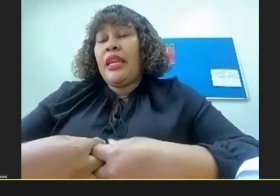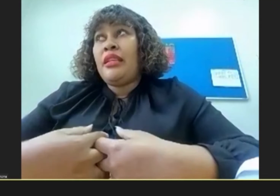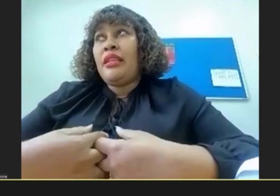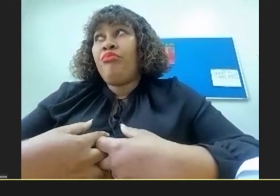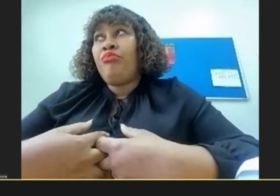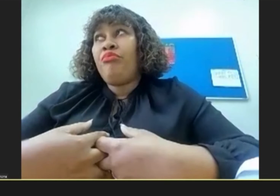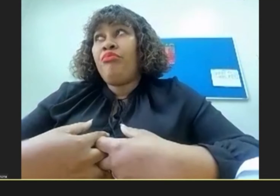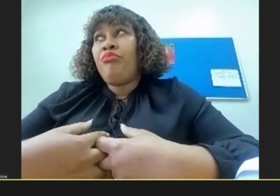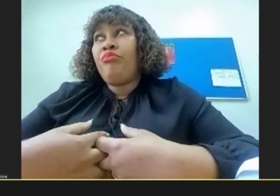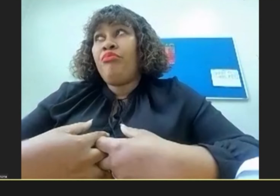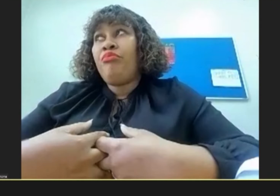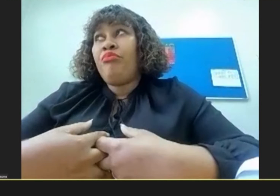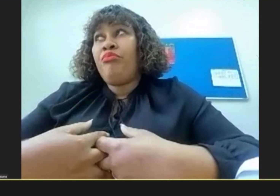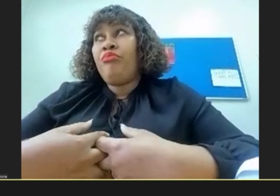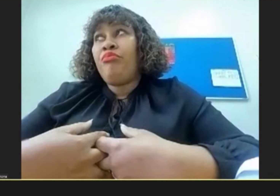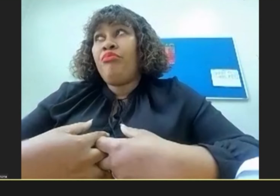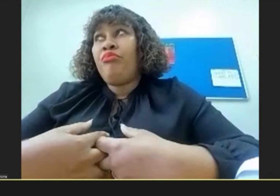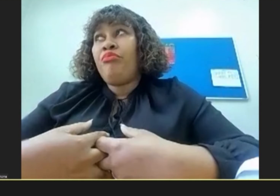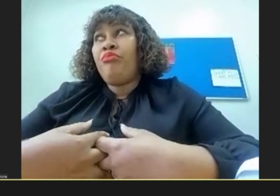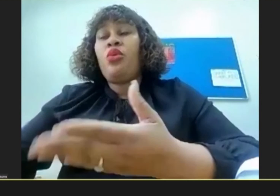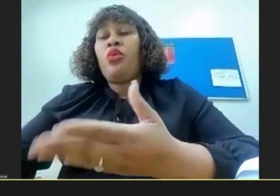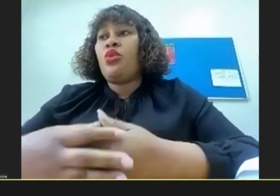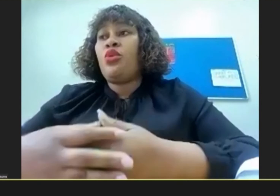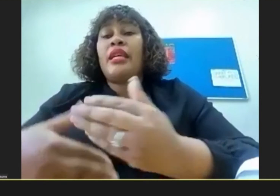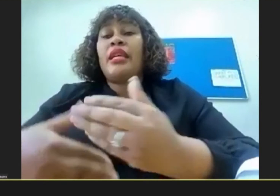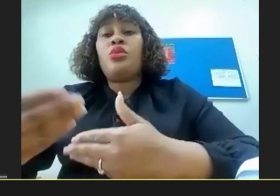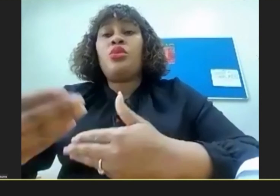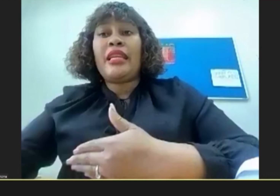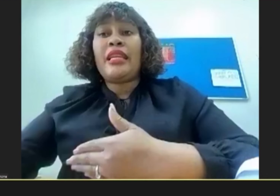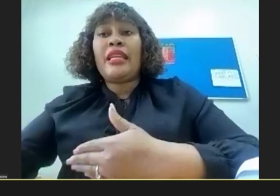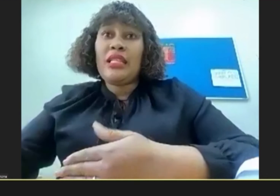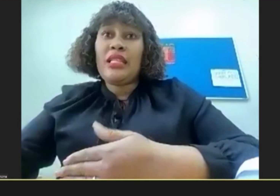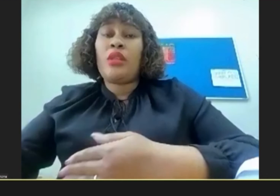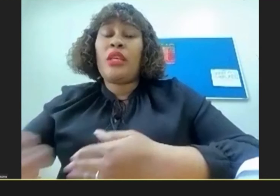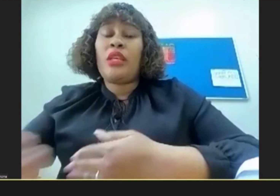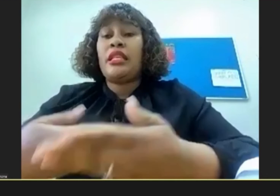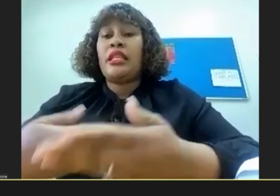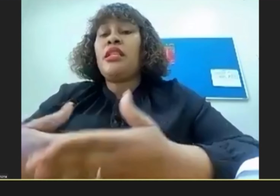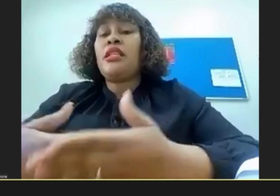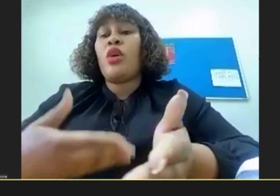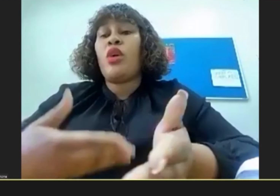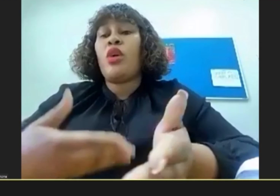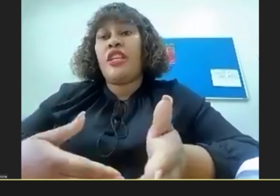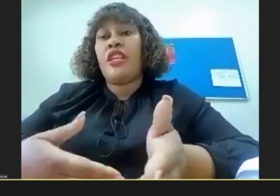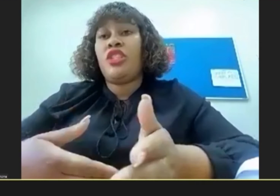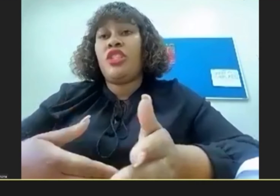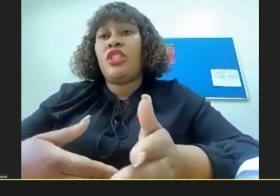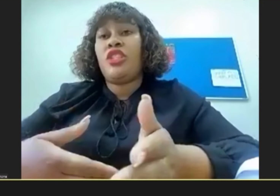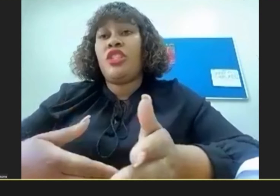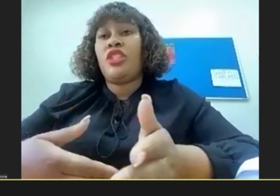when I was working And then I decided, no You know what? I need to study this So that I can at least have a qualification Yeah So you can say,